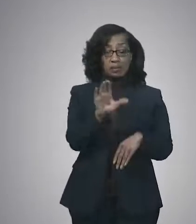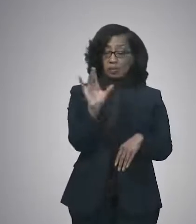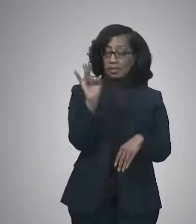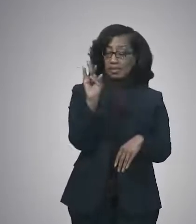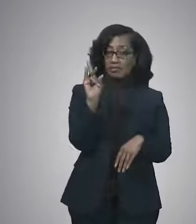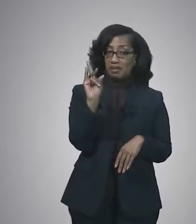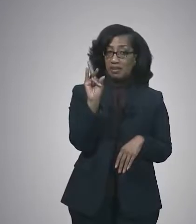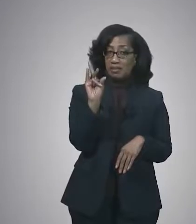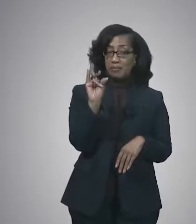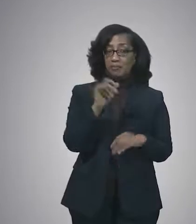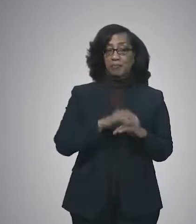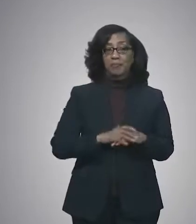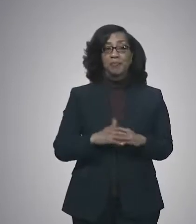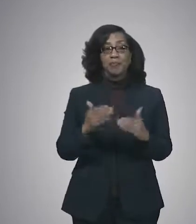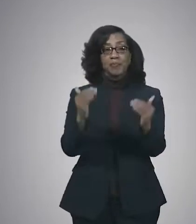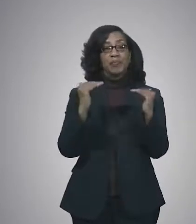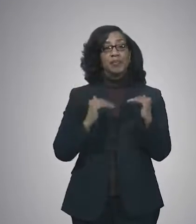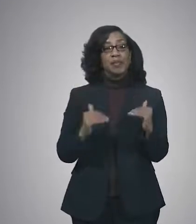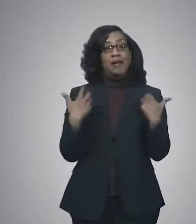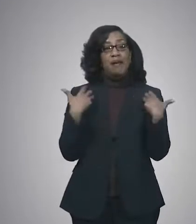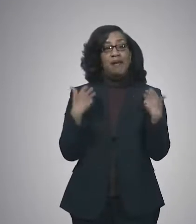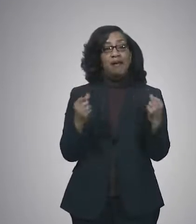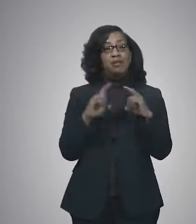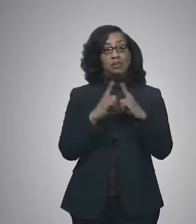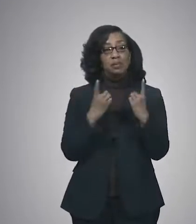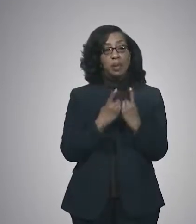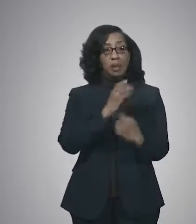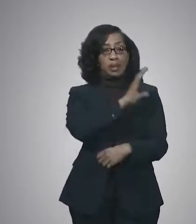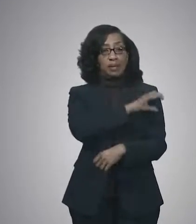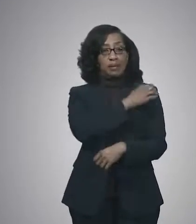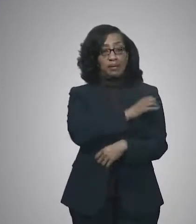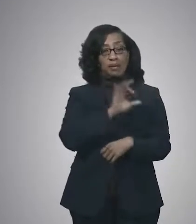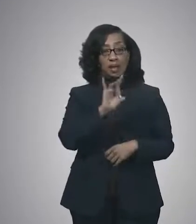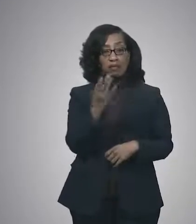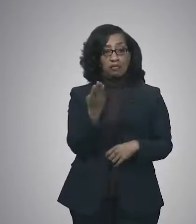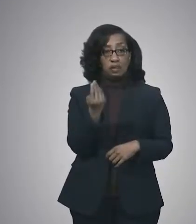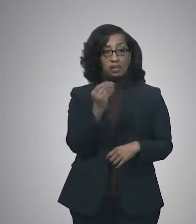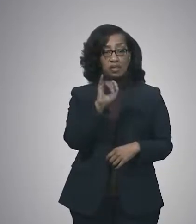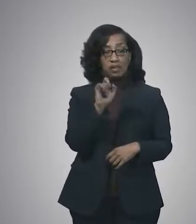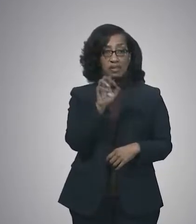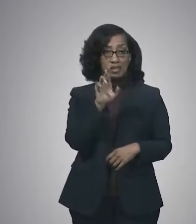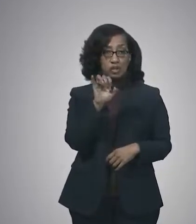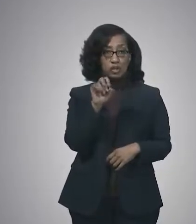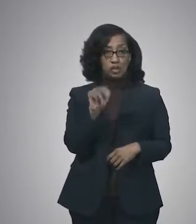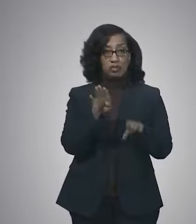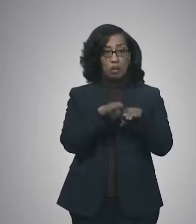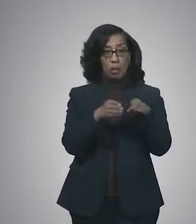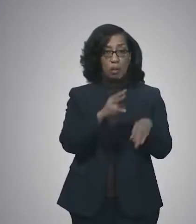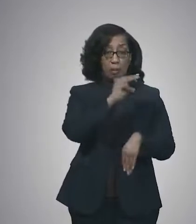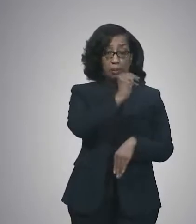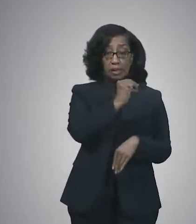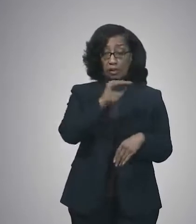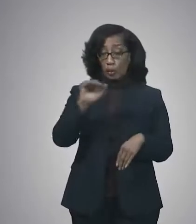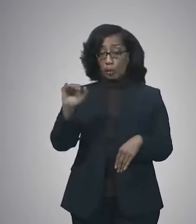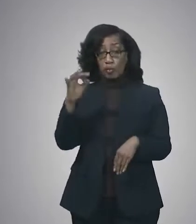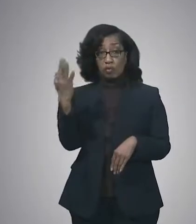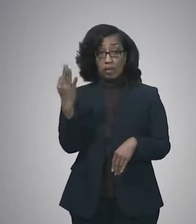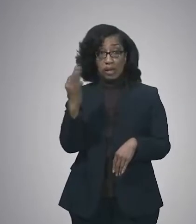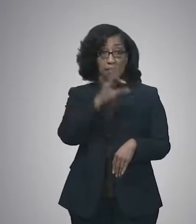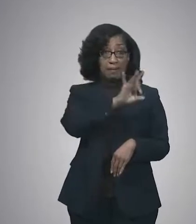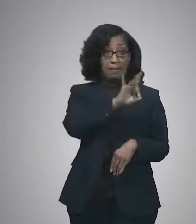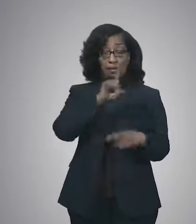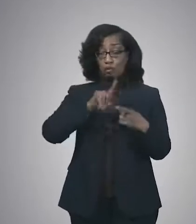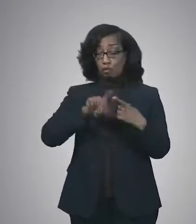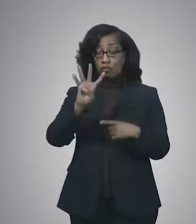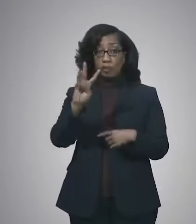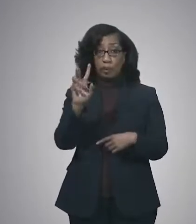The Health Department's Immunization Clinic at 814 Jefferson is open Monday through Friday, 8 a.m. to